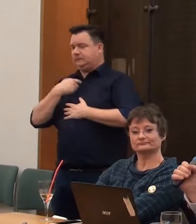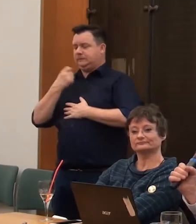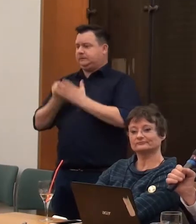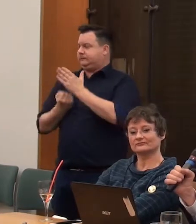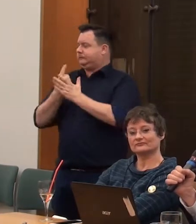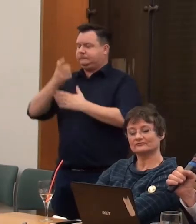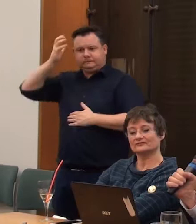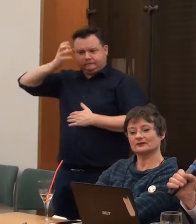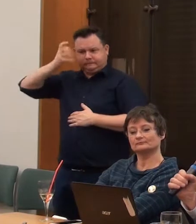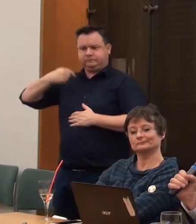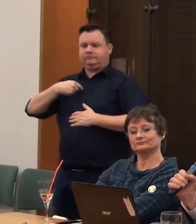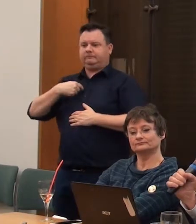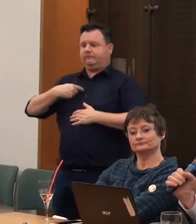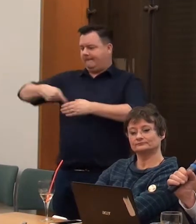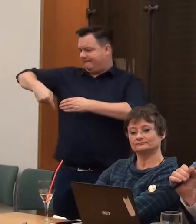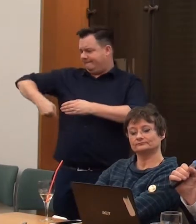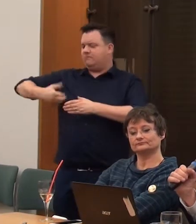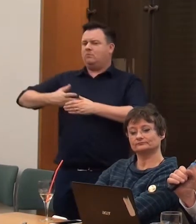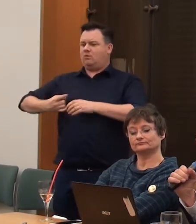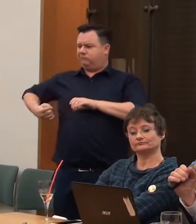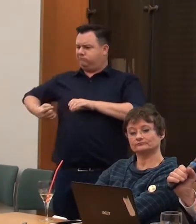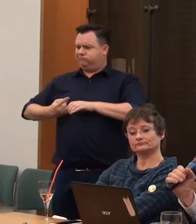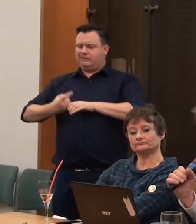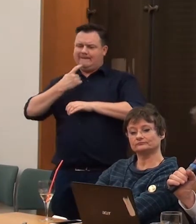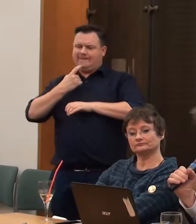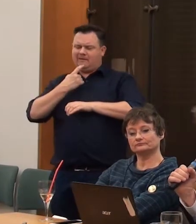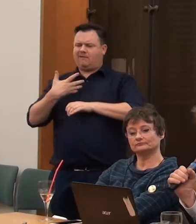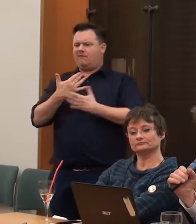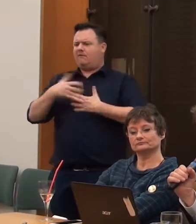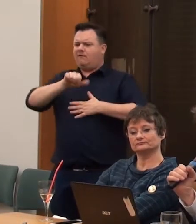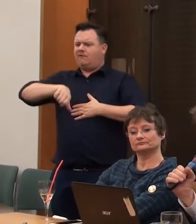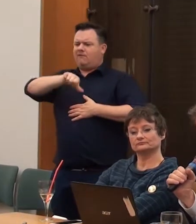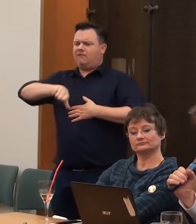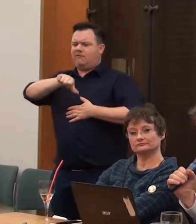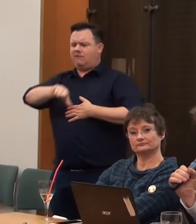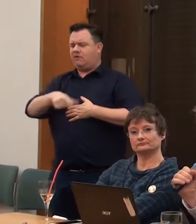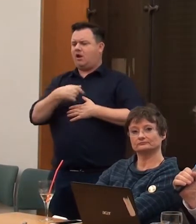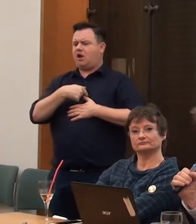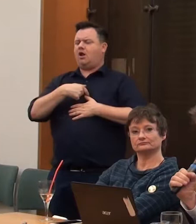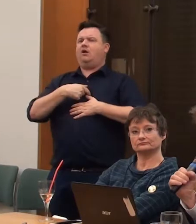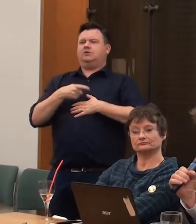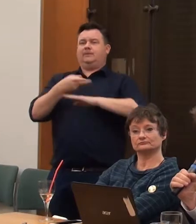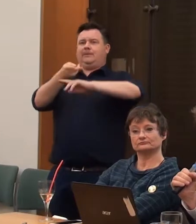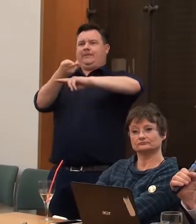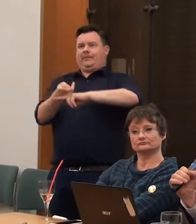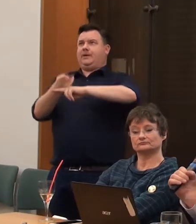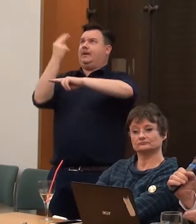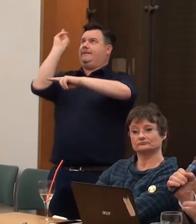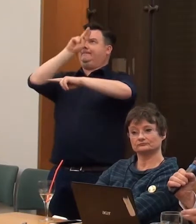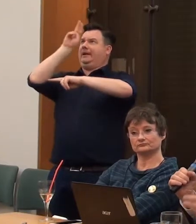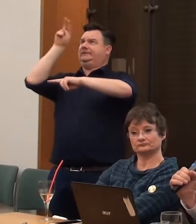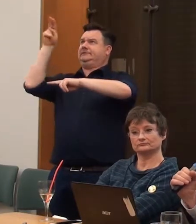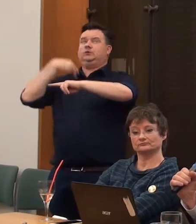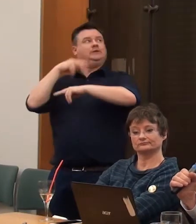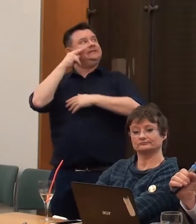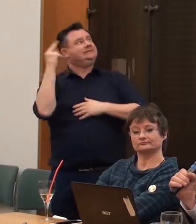And she had many operations, including amplification at one point. She did much of her art on her back, painting, as can